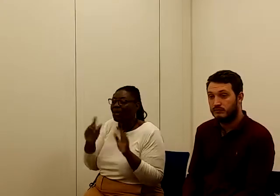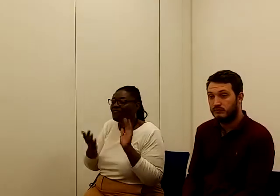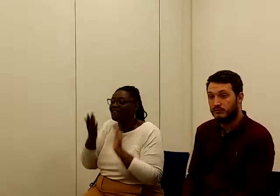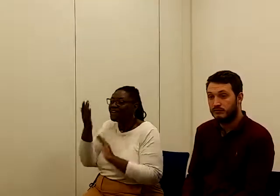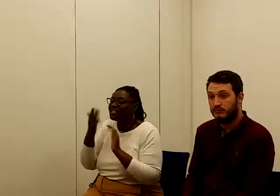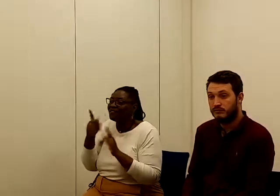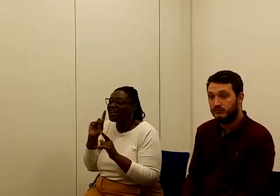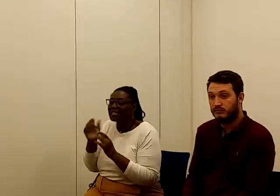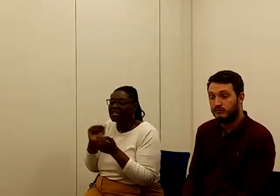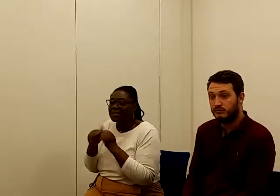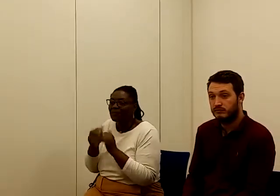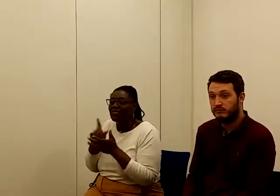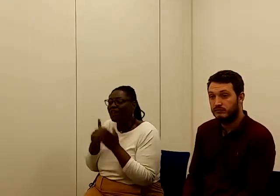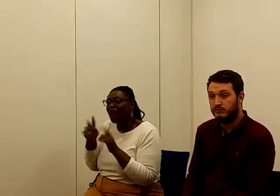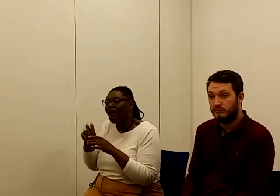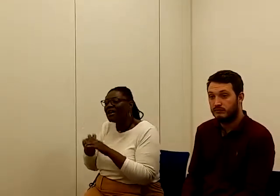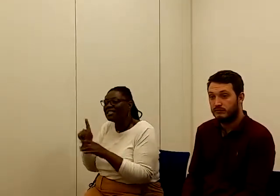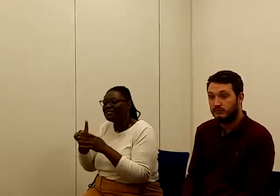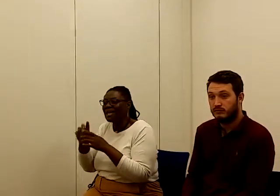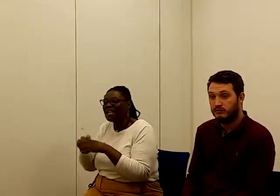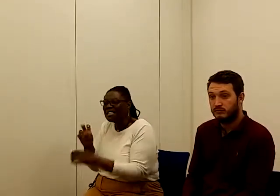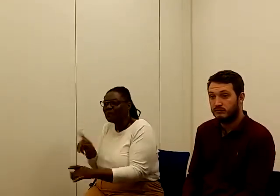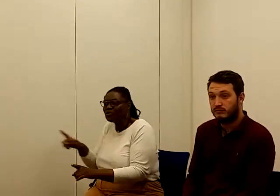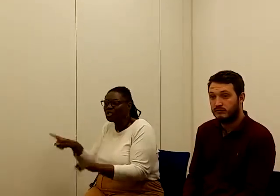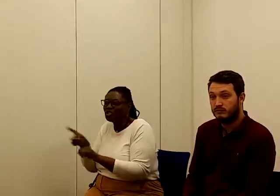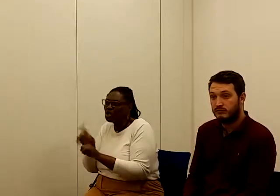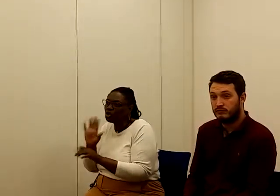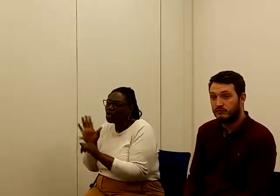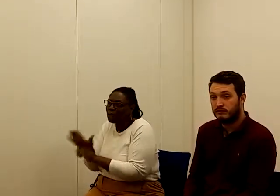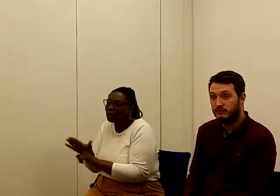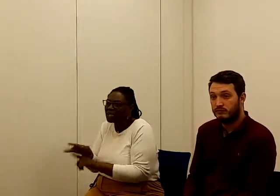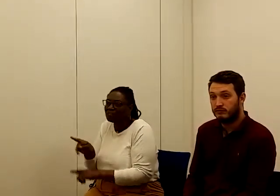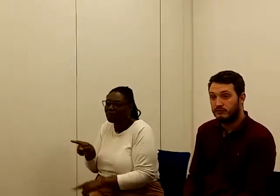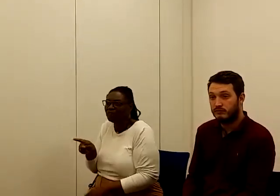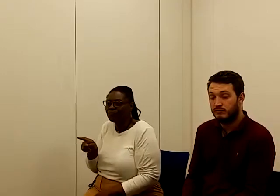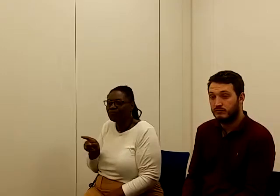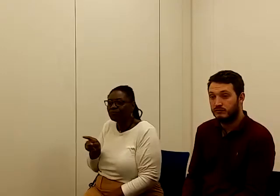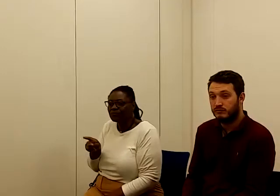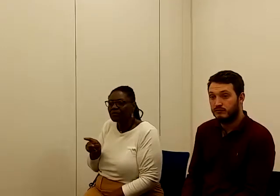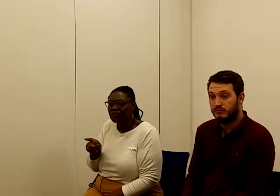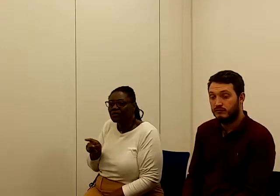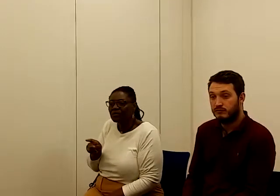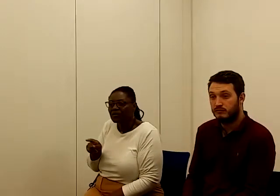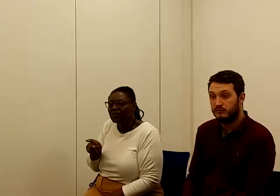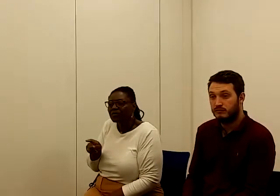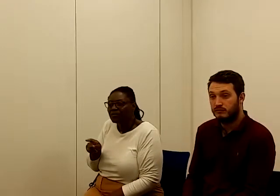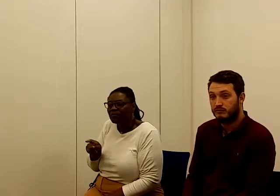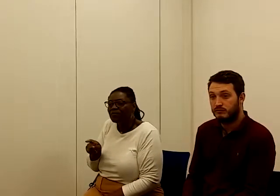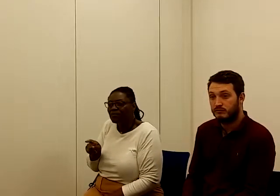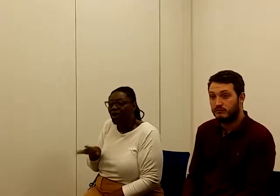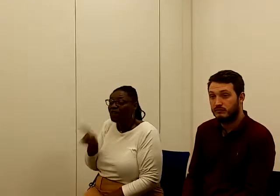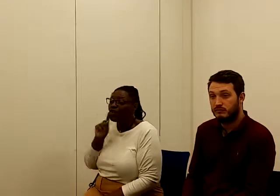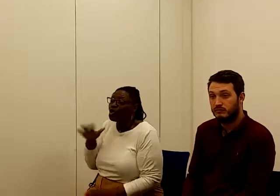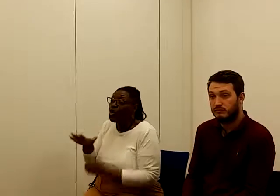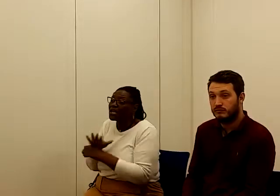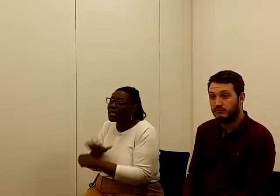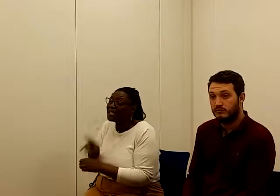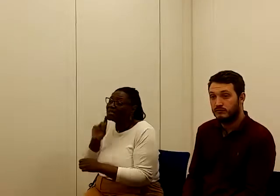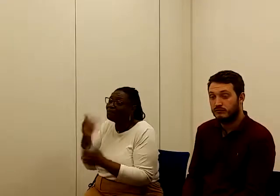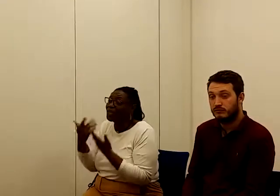mean, there are exemptions that you can press for being, for your case being judged